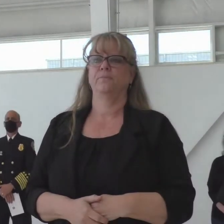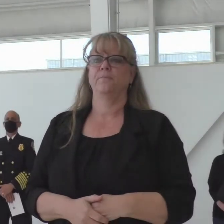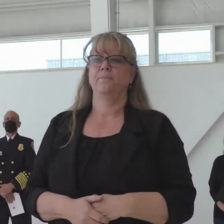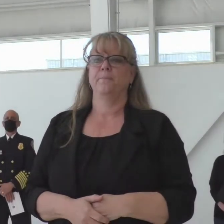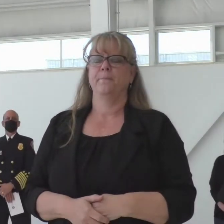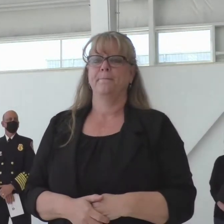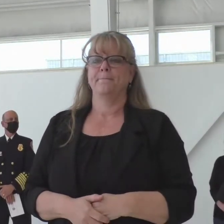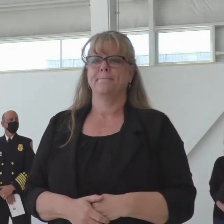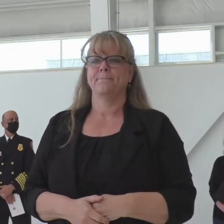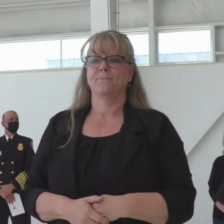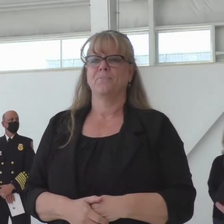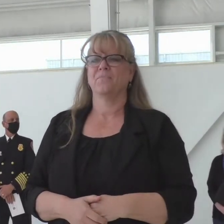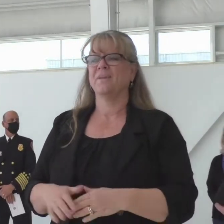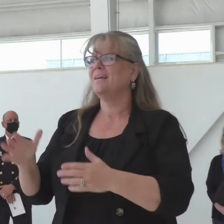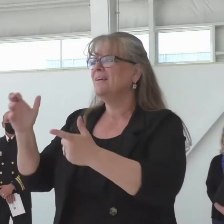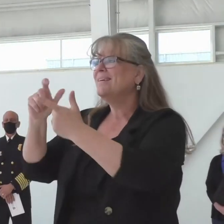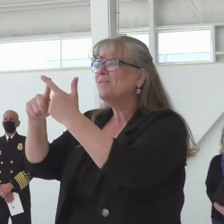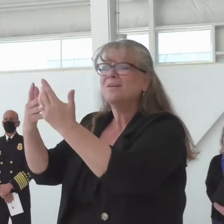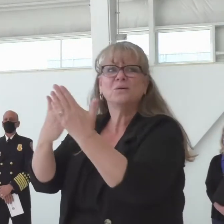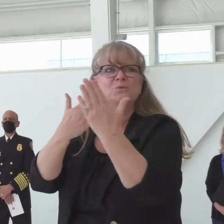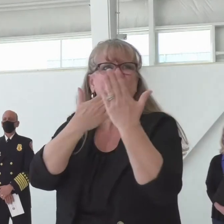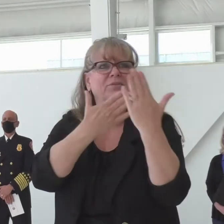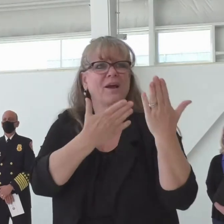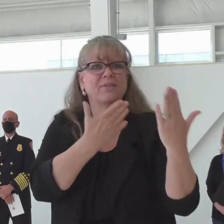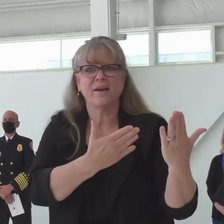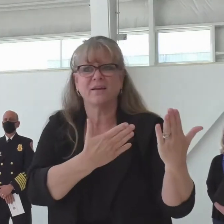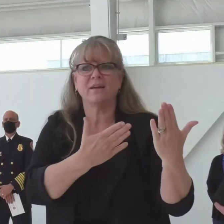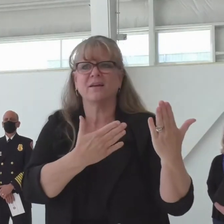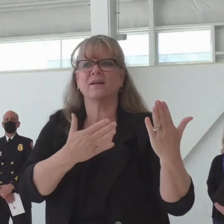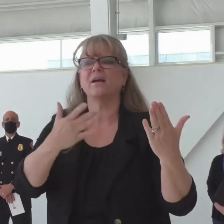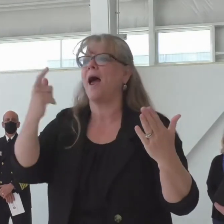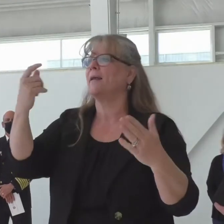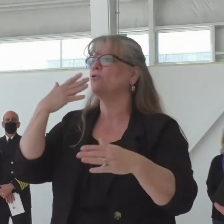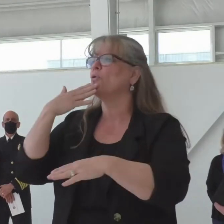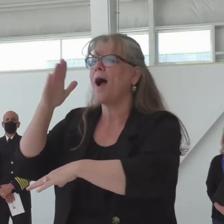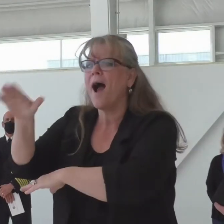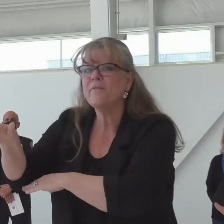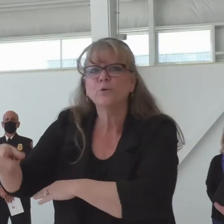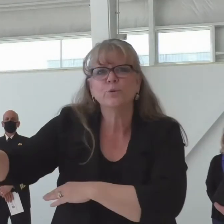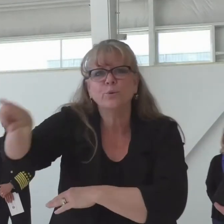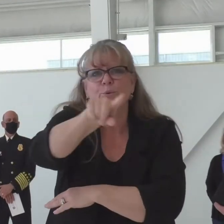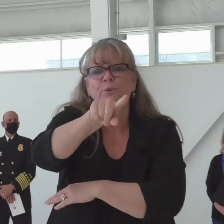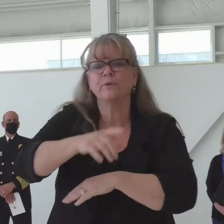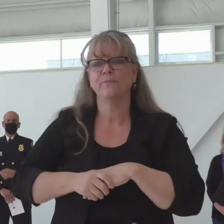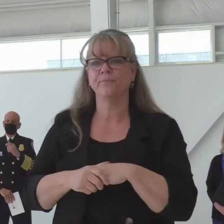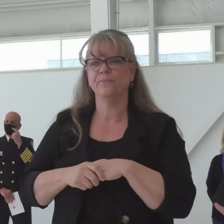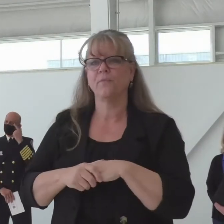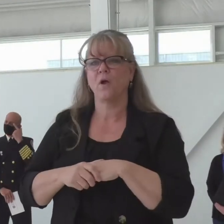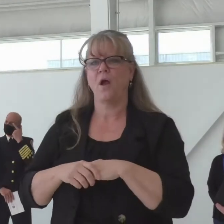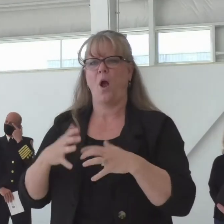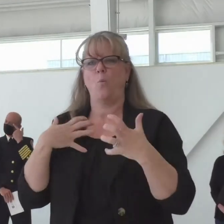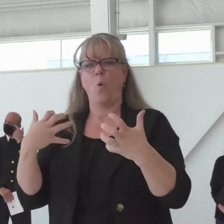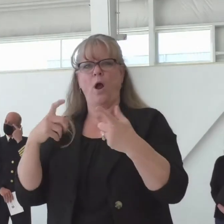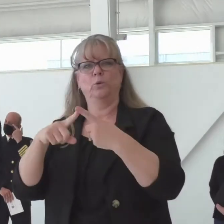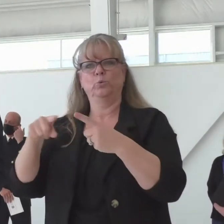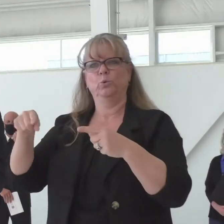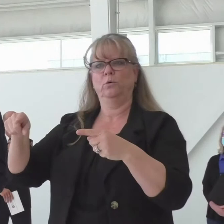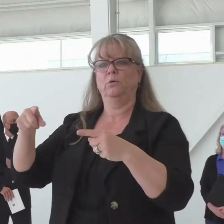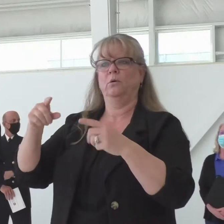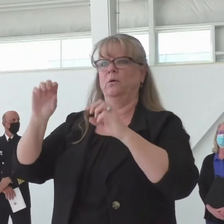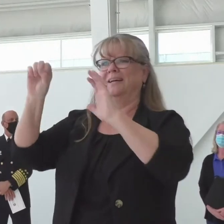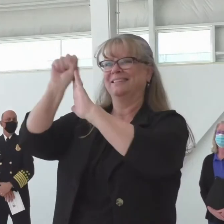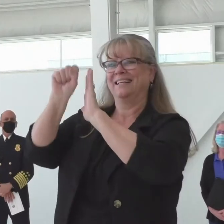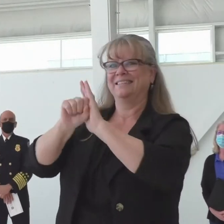Thank you, Director Oleslagger, and good afternoon, everyone. I want to thank our state emergency response leaders and agencies,